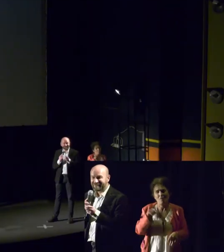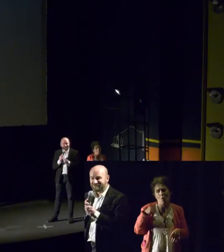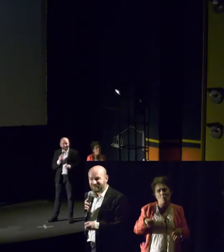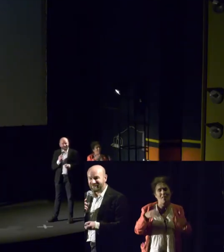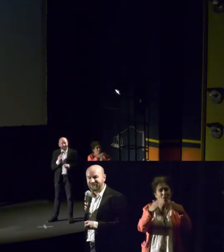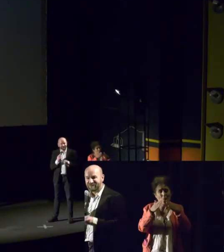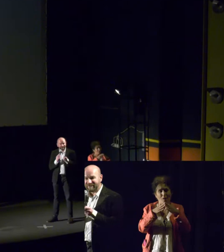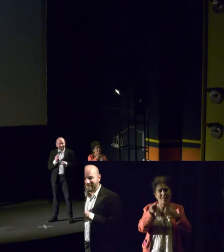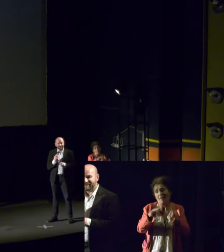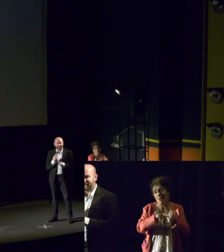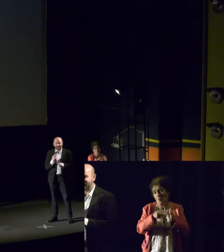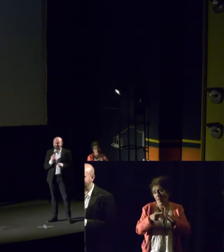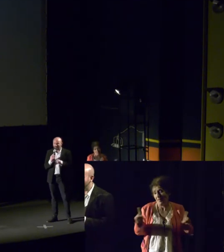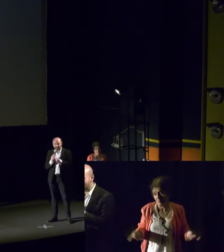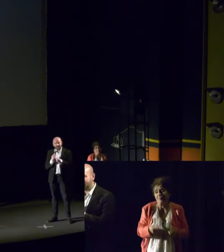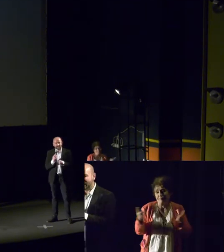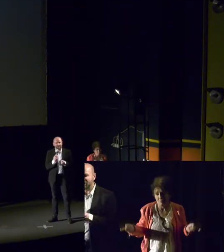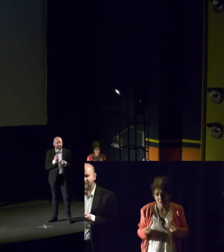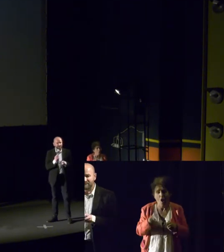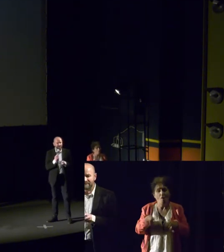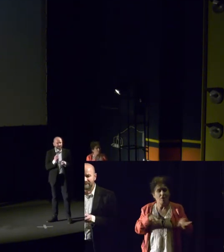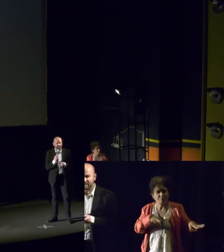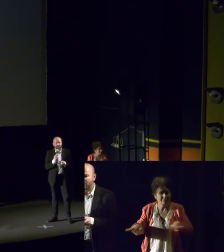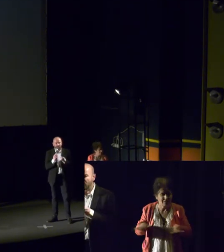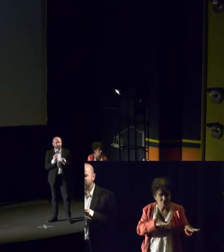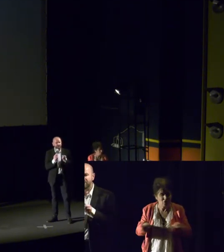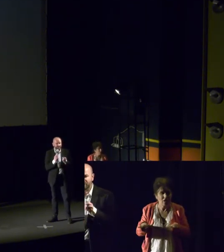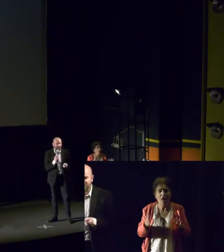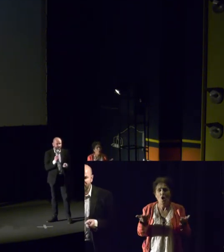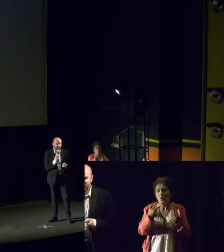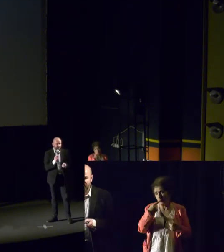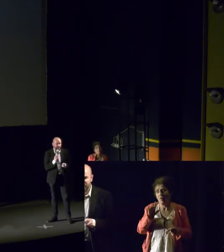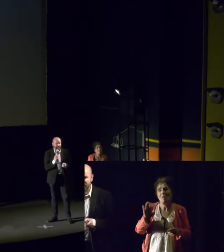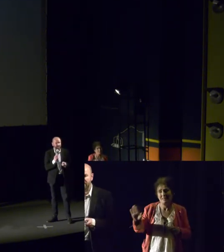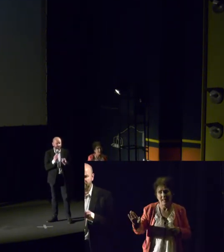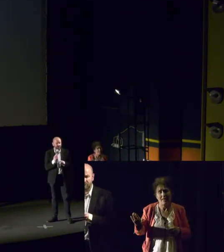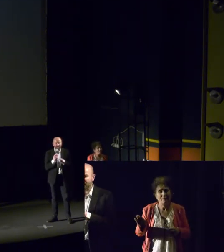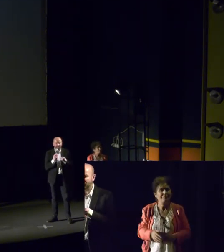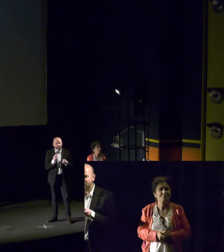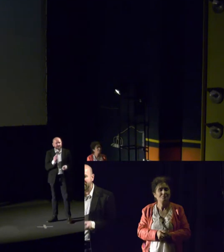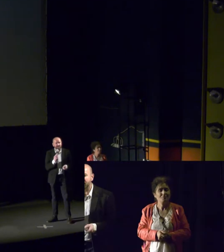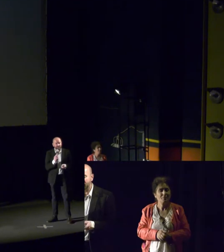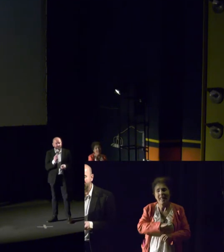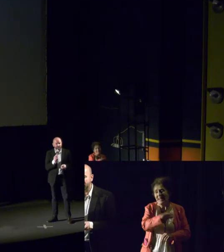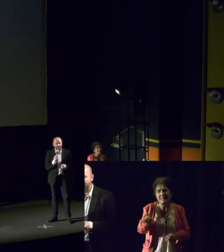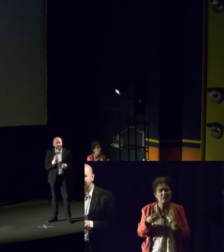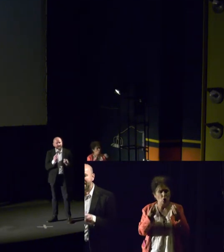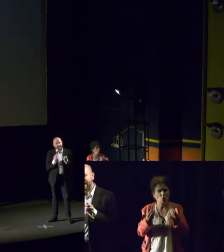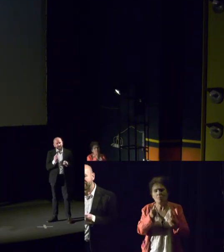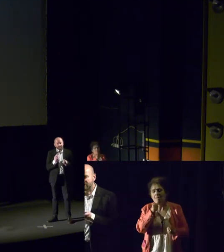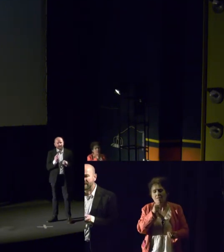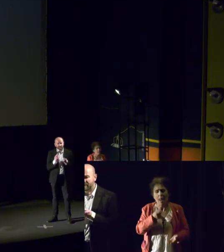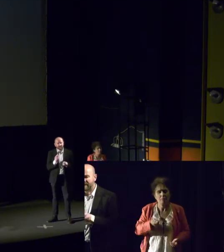Now, these movements, when we think about them, one reaction I always get is, oh, they're very well funded, you know, they have more money than we do.